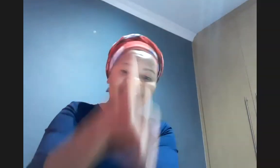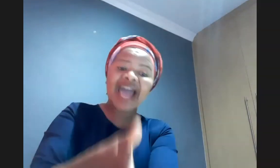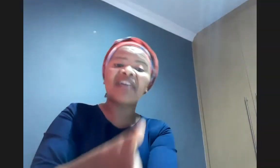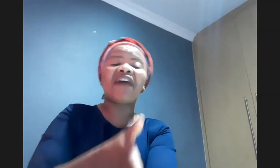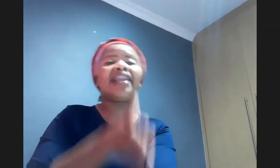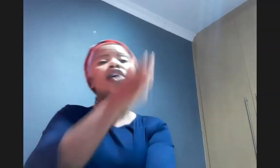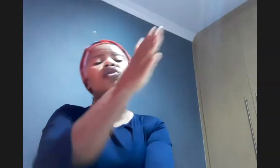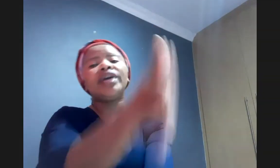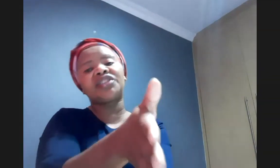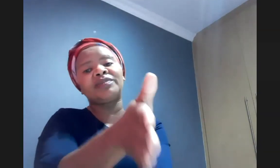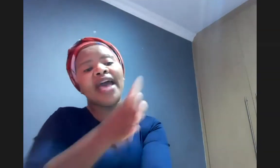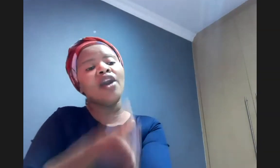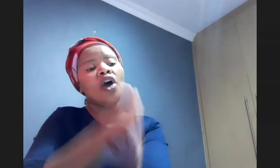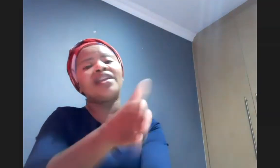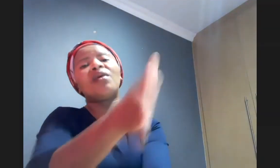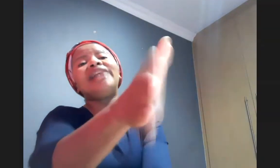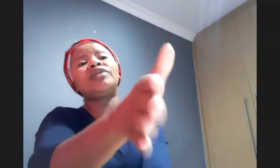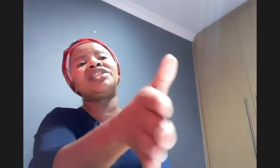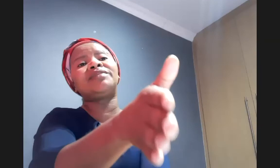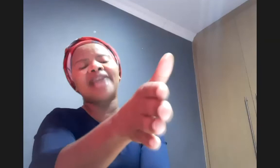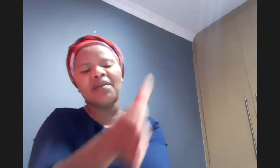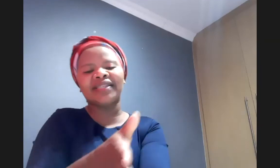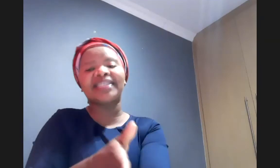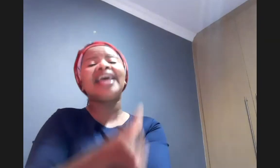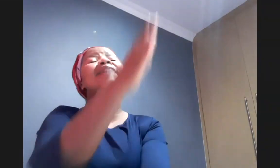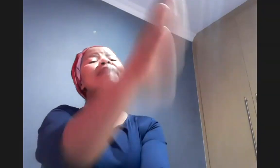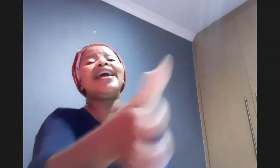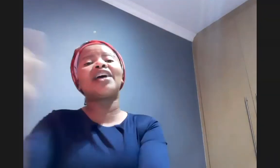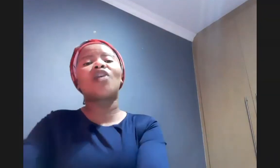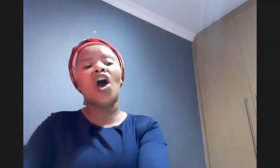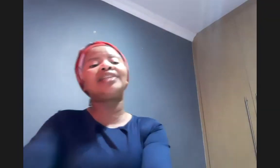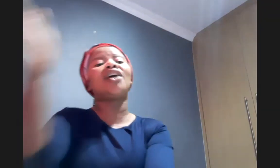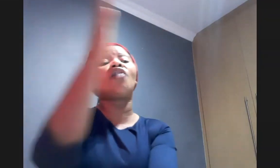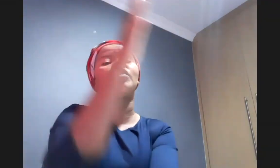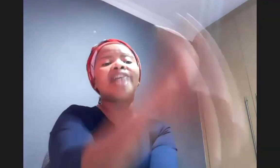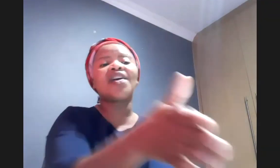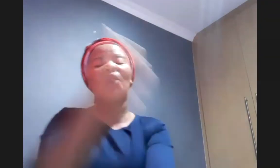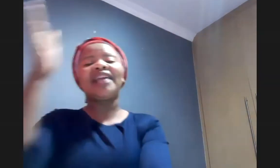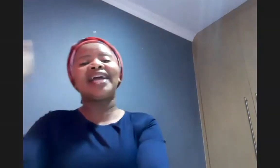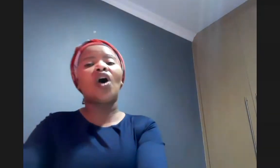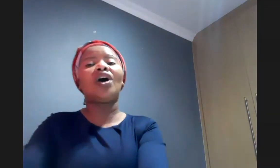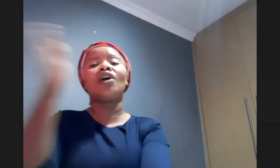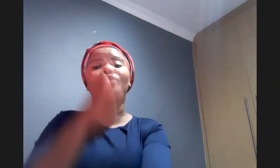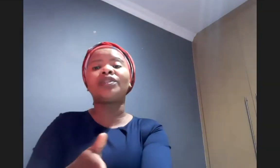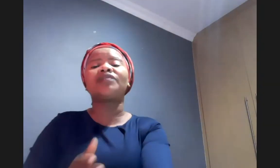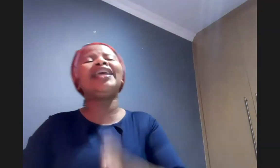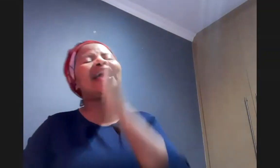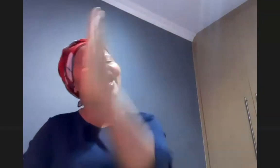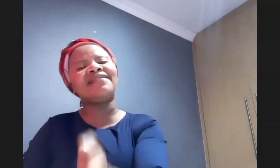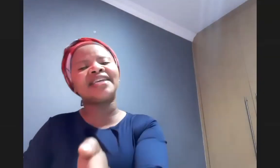caravan to egypt and on the way to egypt and one says he made the god of jacob the god of joseph so he arrives in